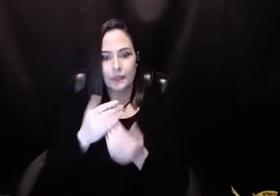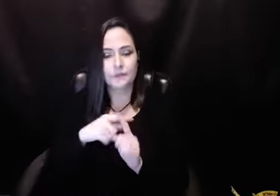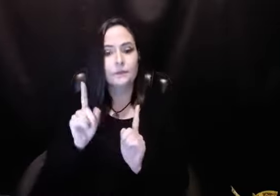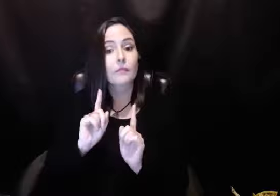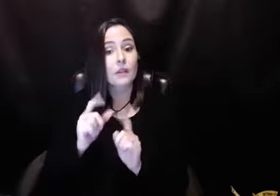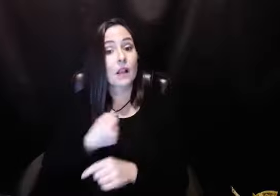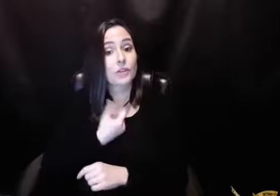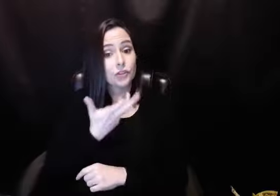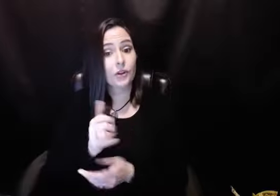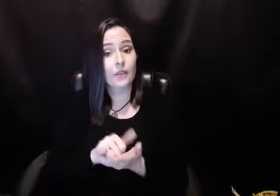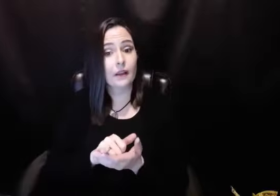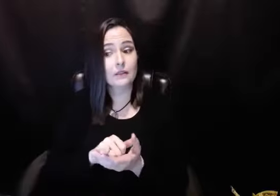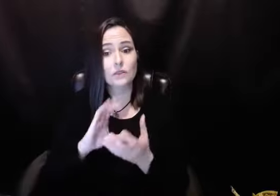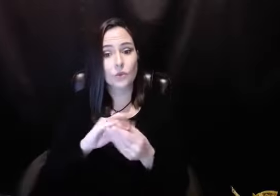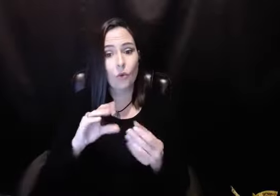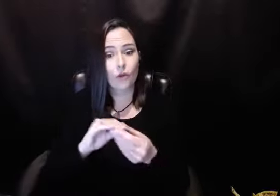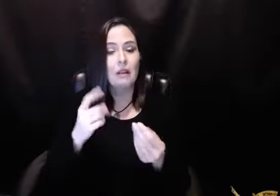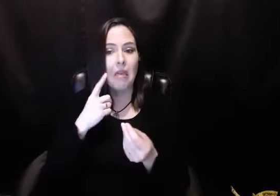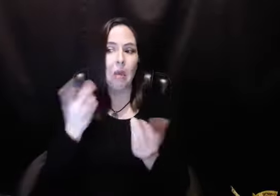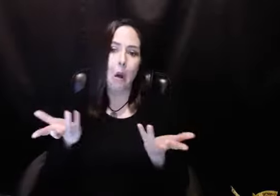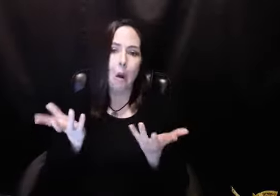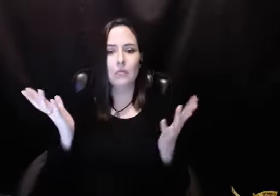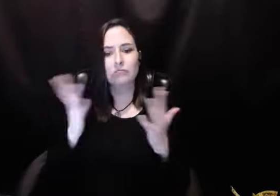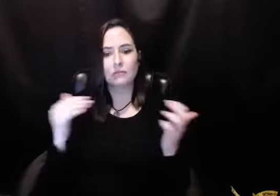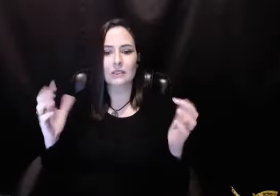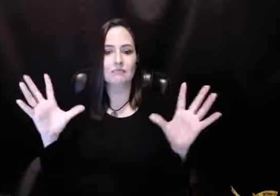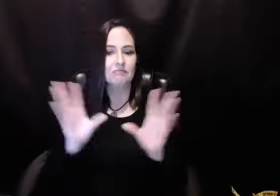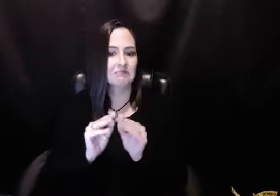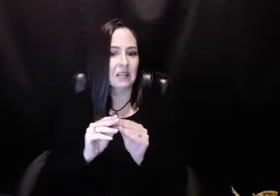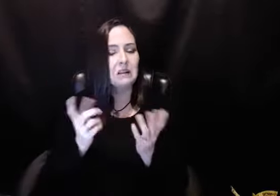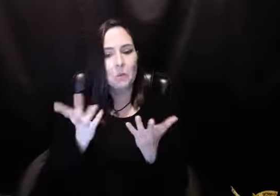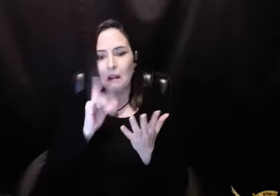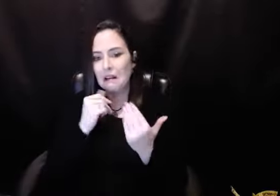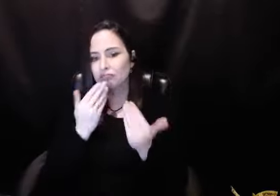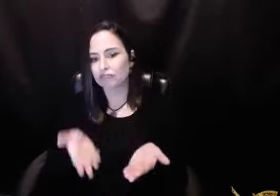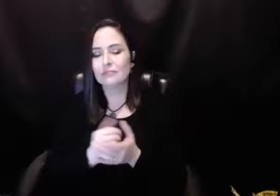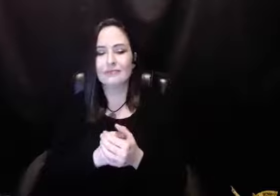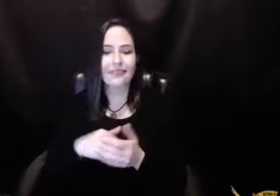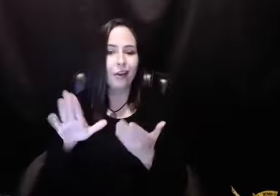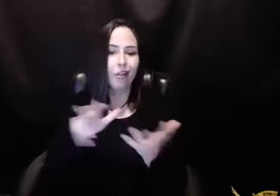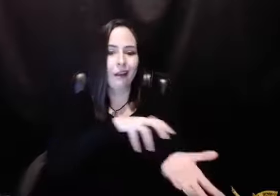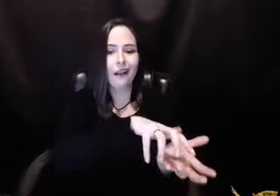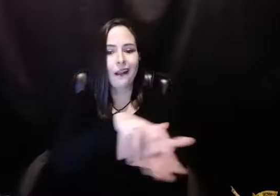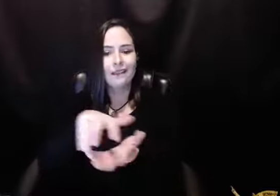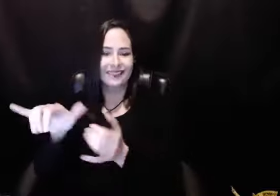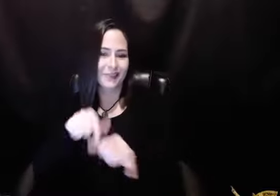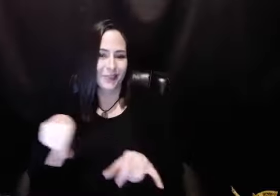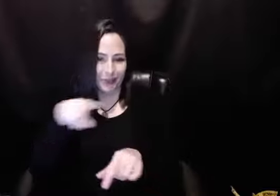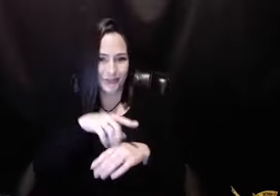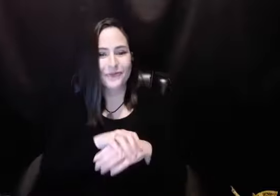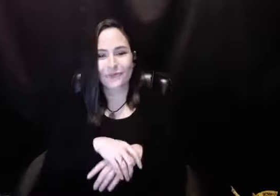assembly somewhere. It didn't even matter where it was. I share that story just because it was an assembly. thought it was an appropriate story to